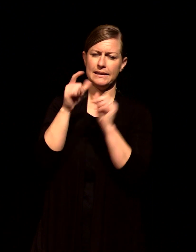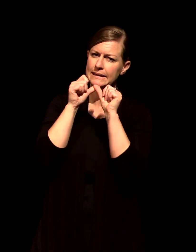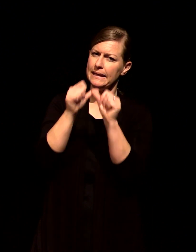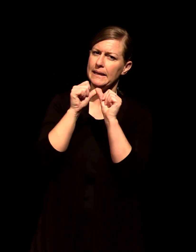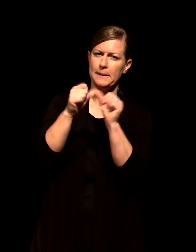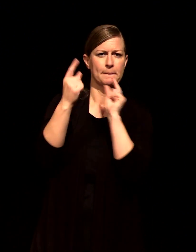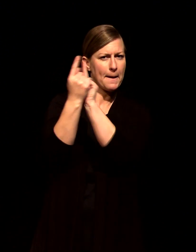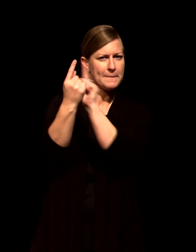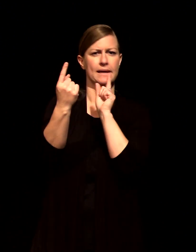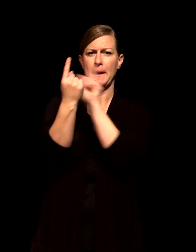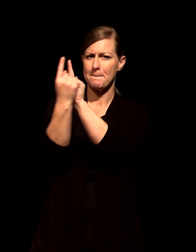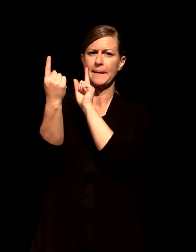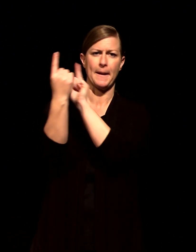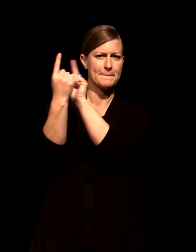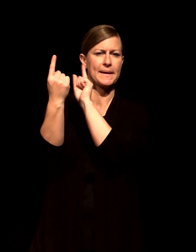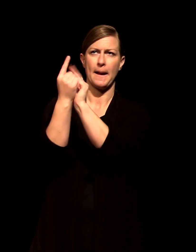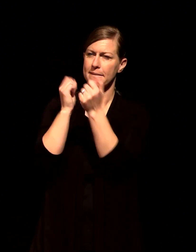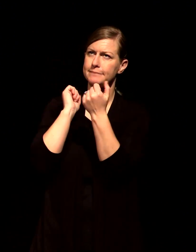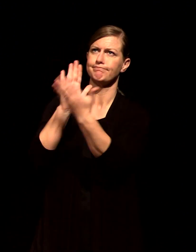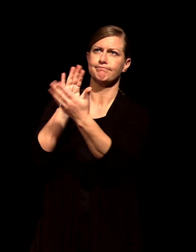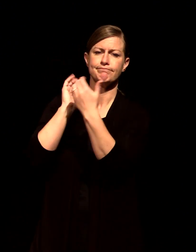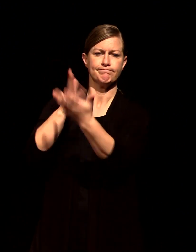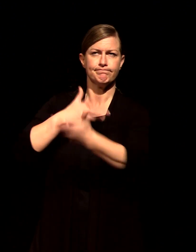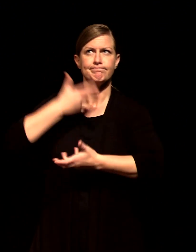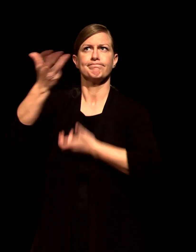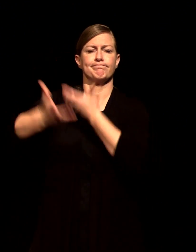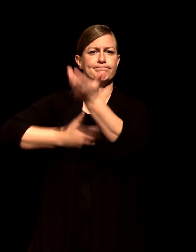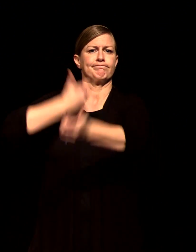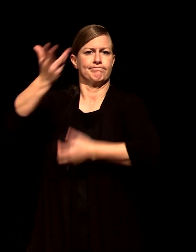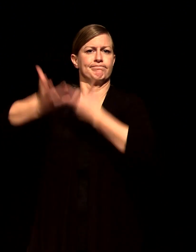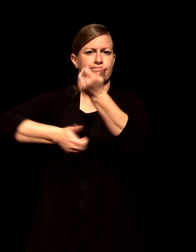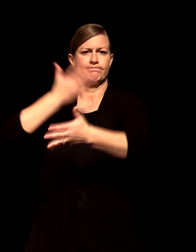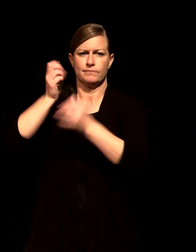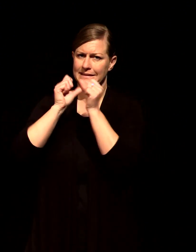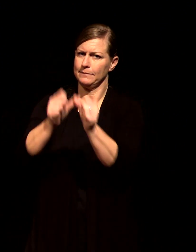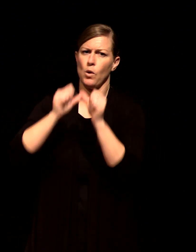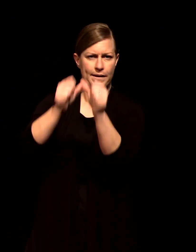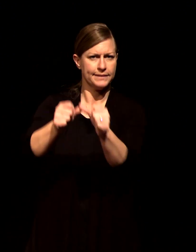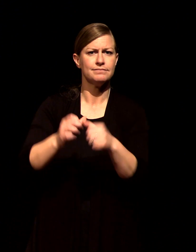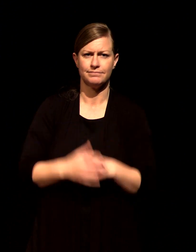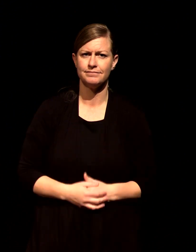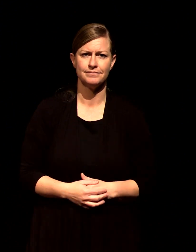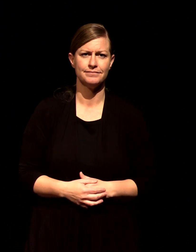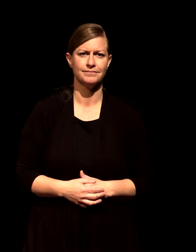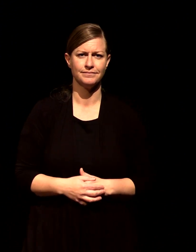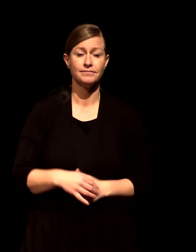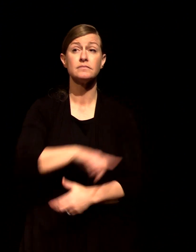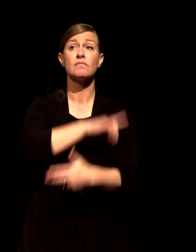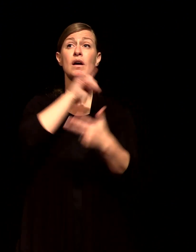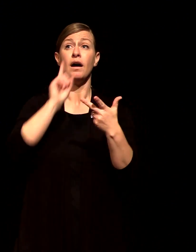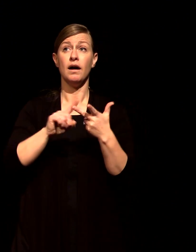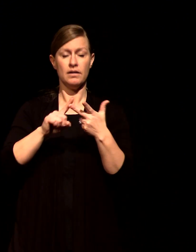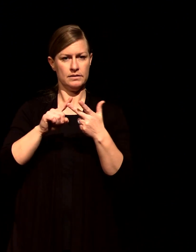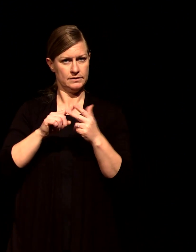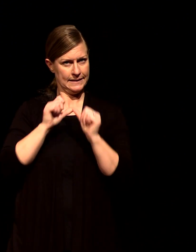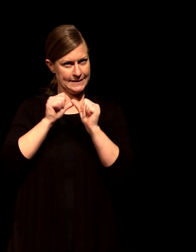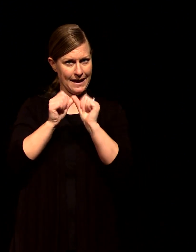because joy fades when we lose focus that's why Hebrews 12 tells us to keep our eyes fixed on Jesus